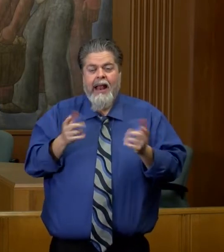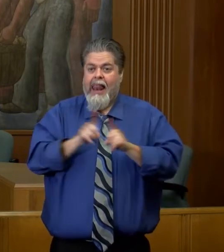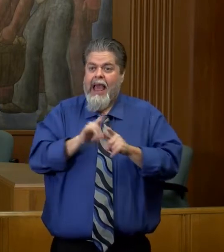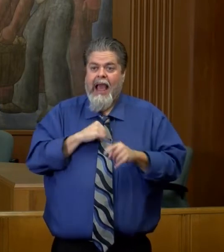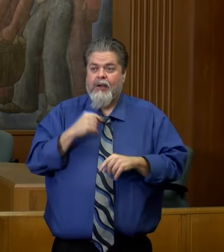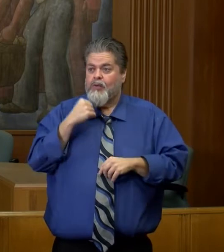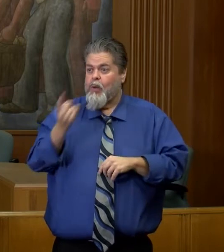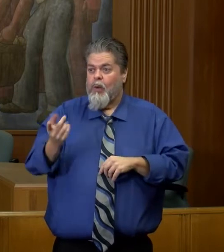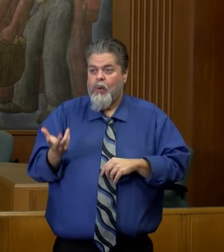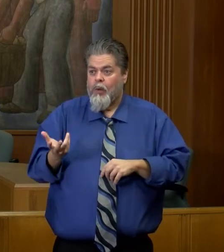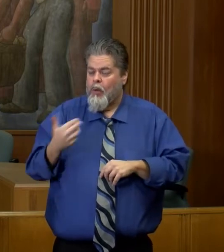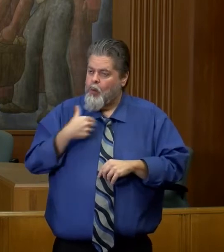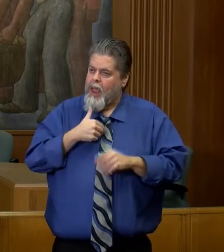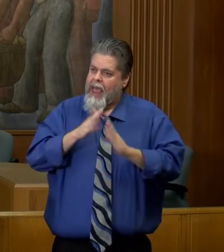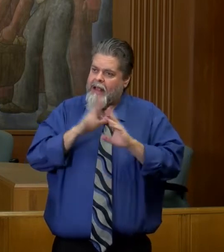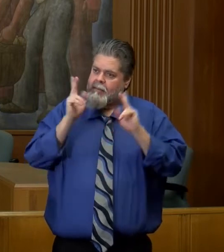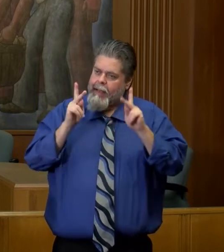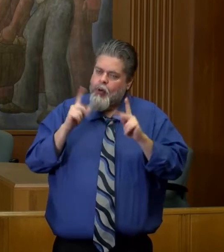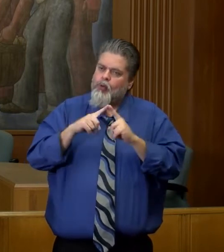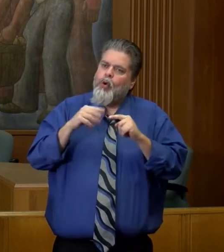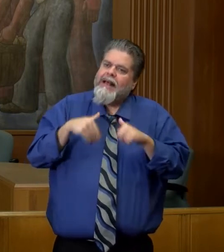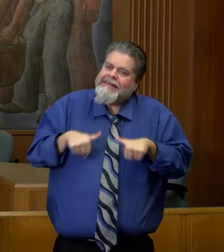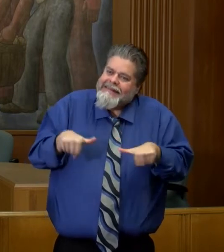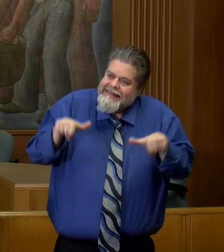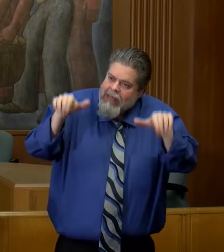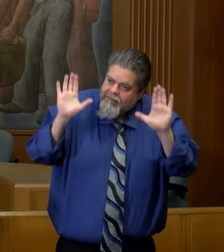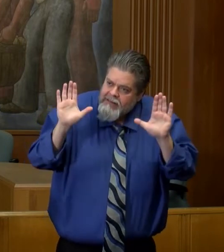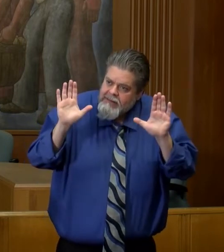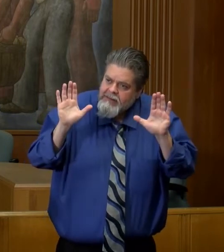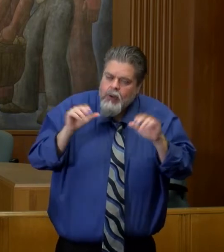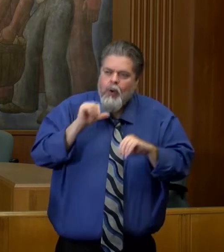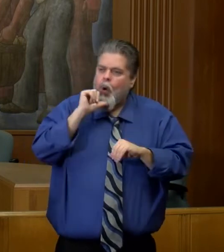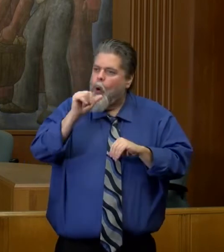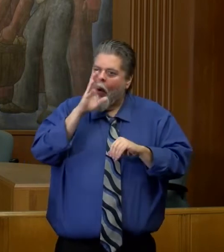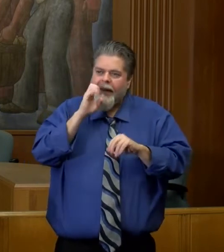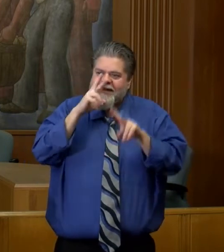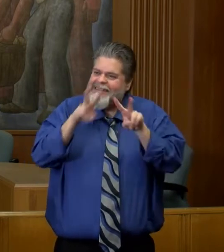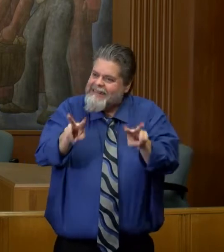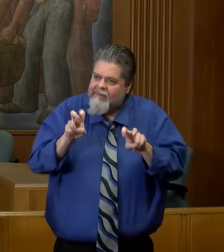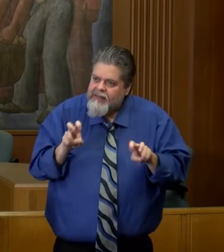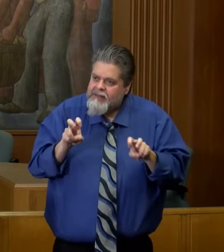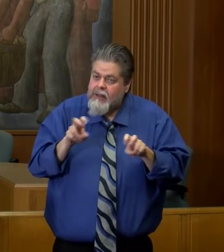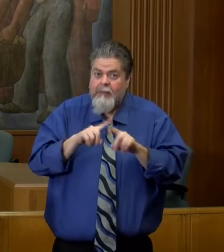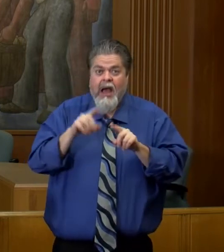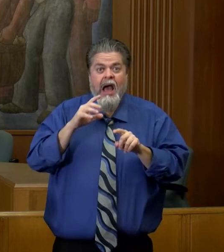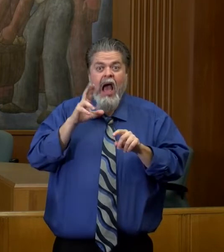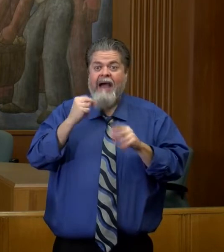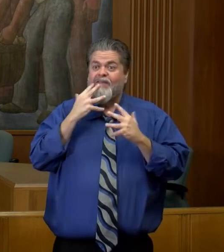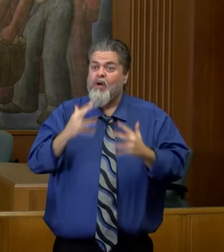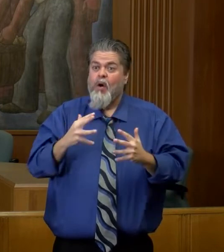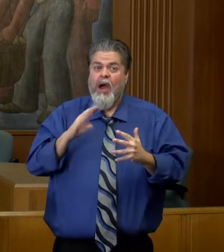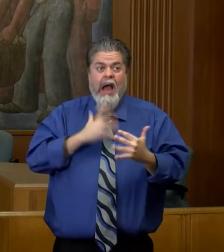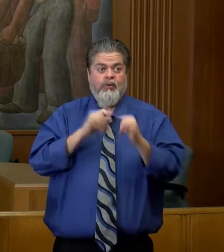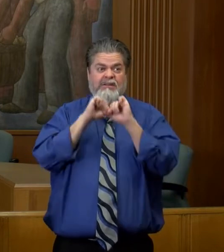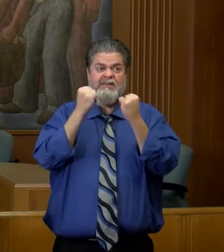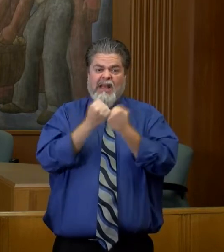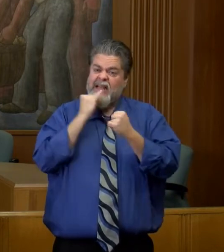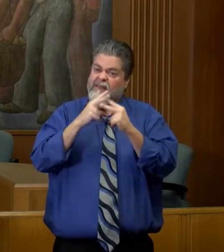we're asking people to be unselfish in an increasingly selfish society, and that's just me being very blunt.